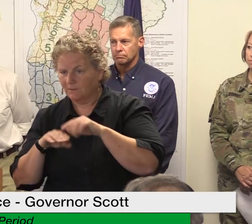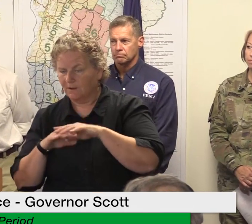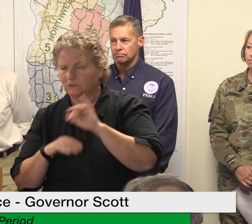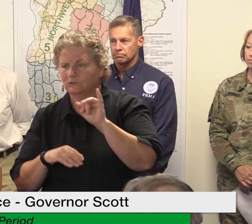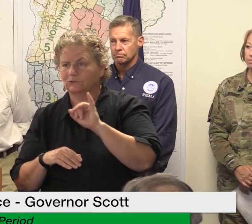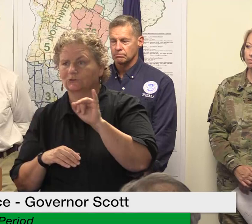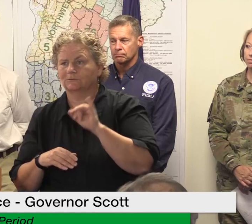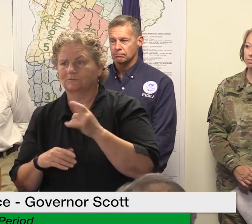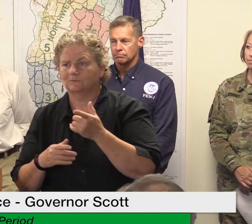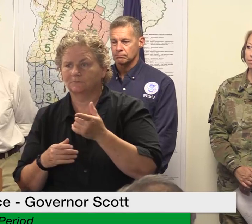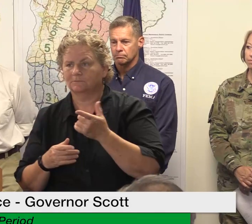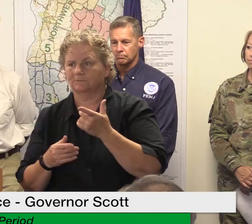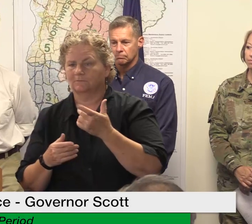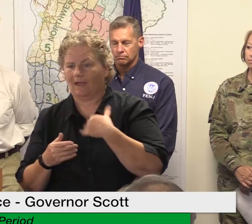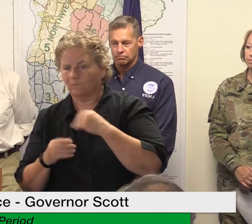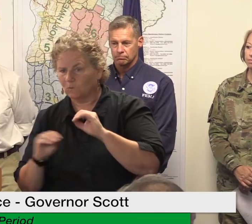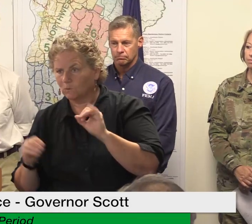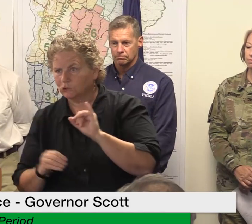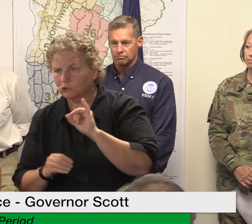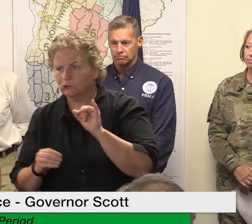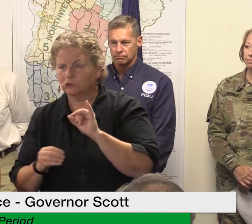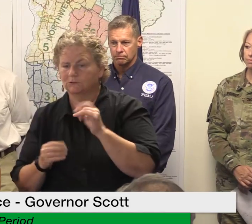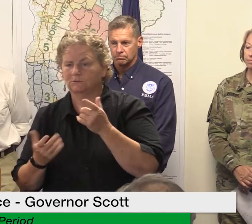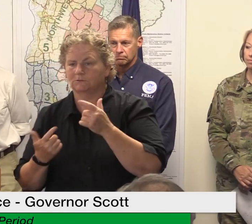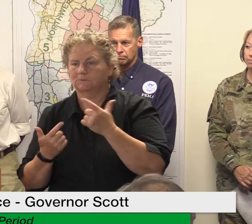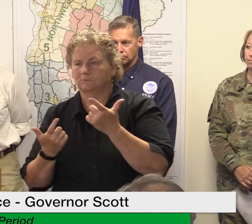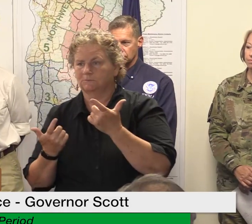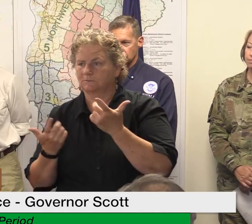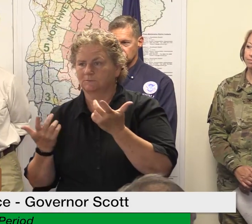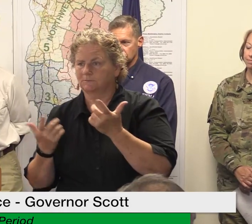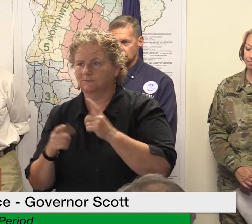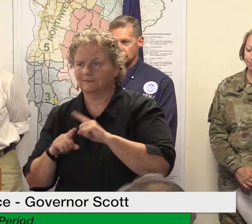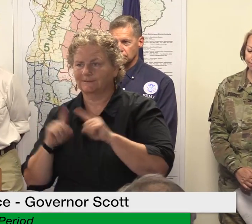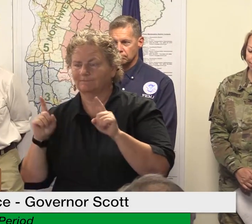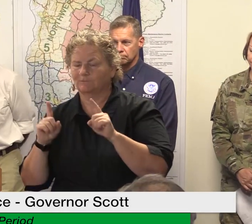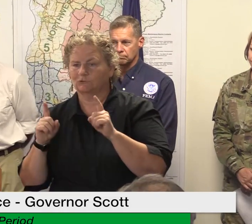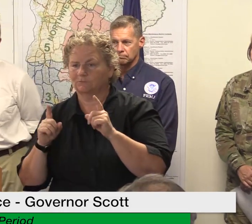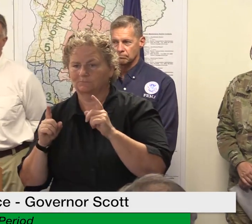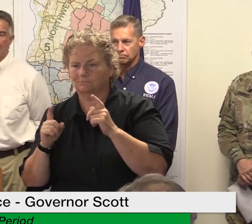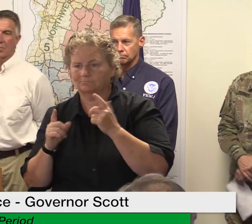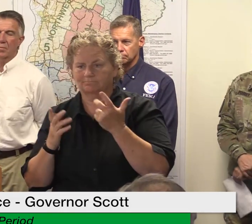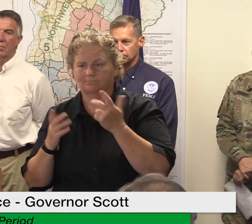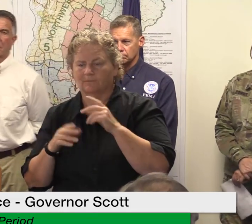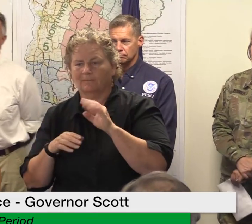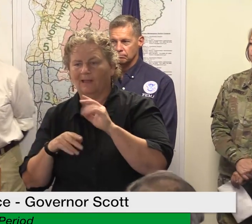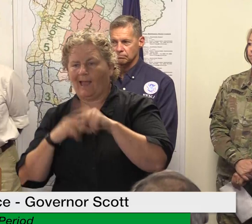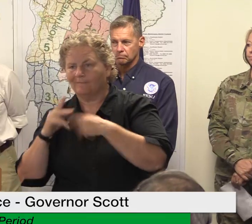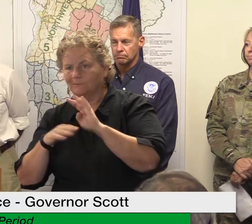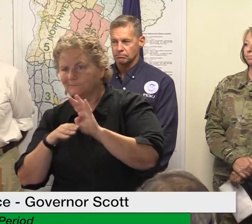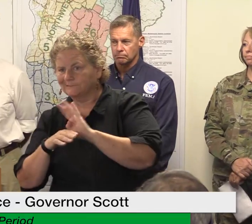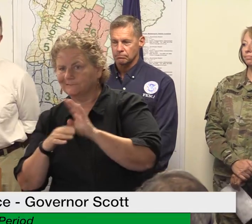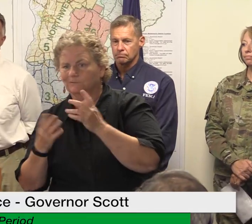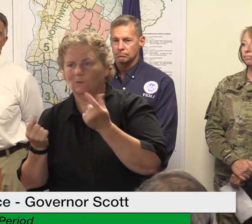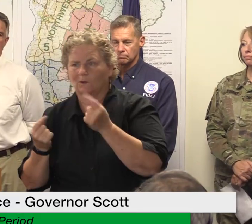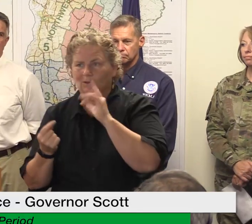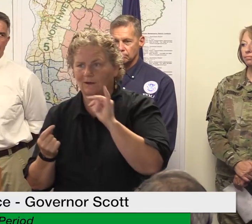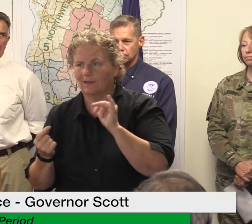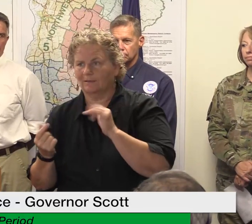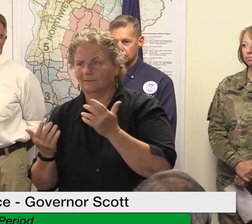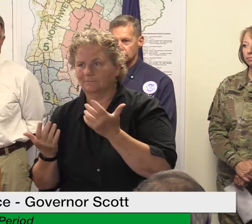extent we can look at other uh sources of income but understand we also don't want to delay